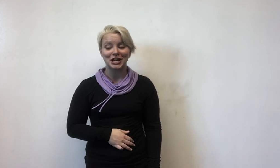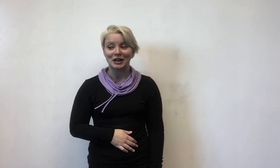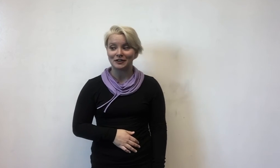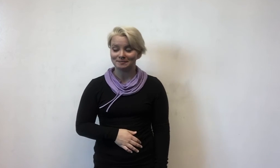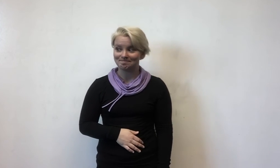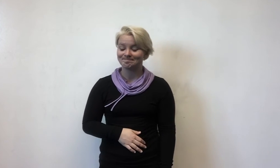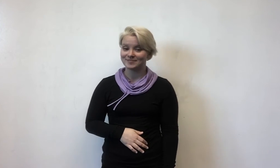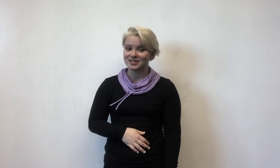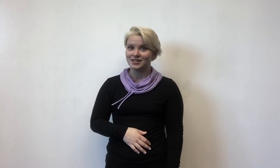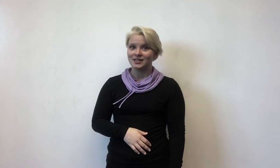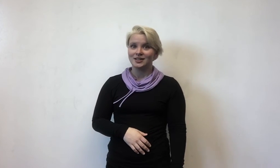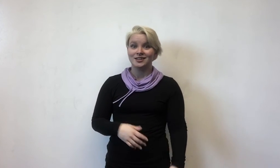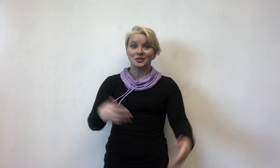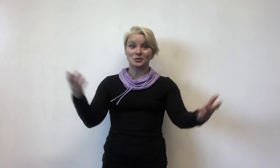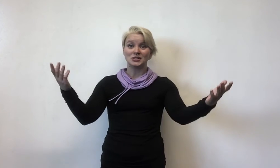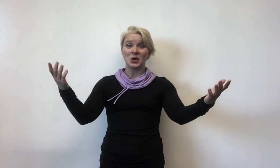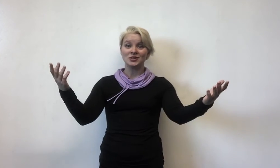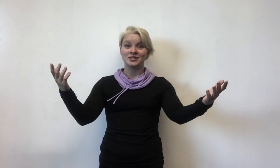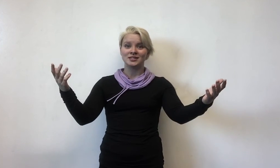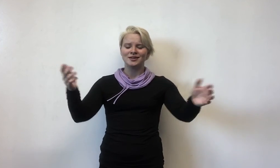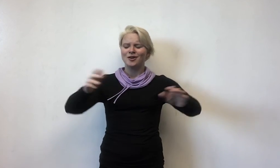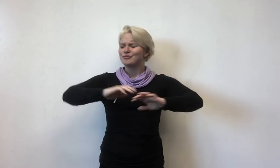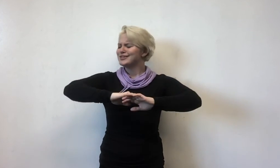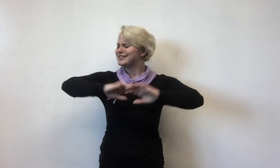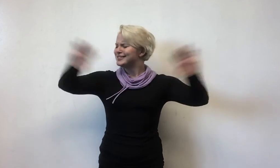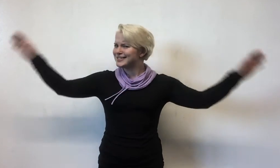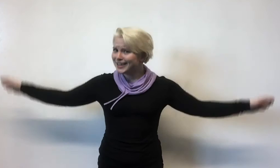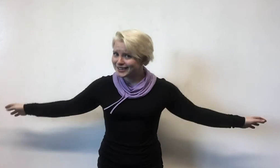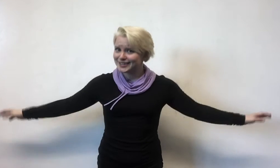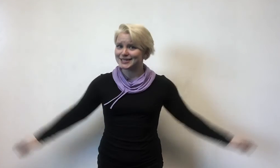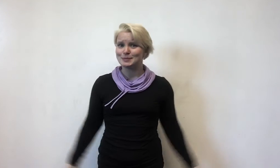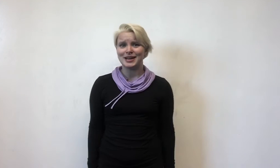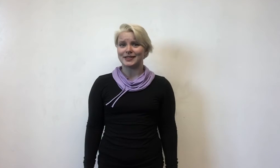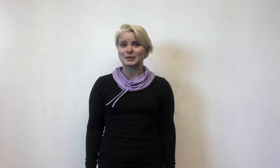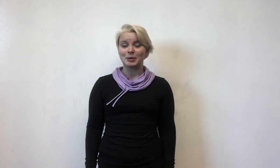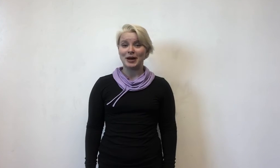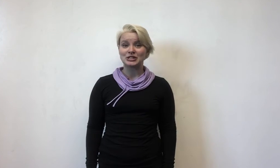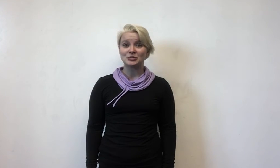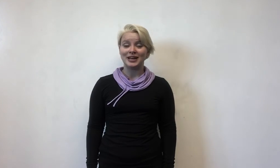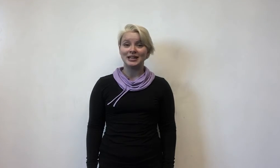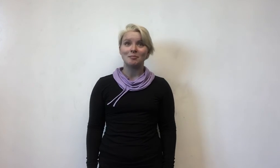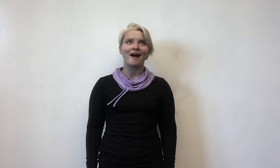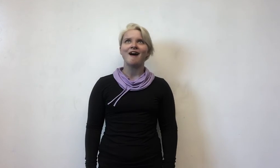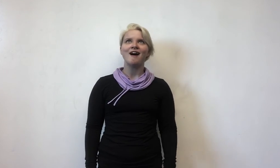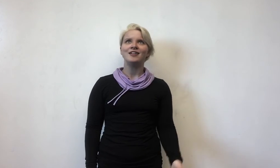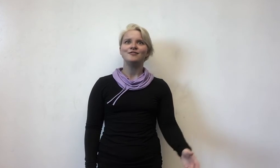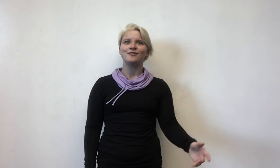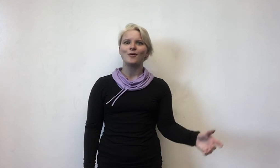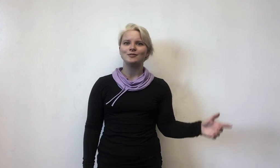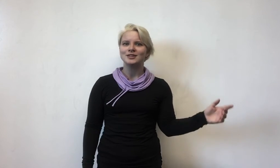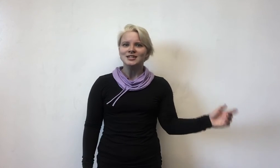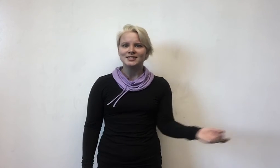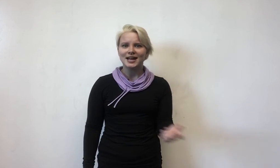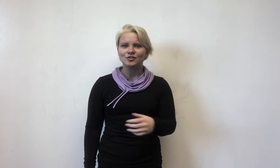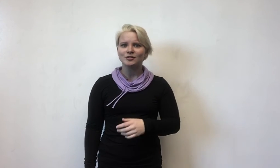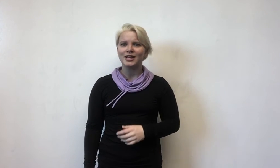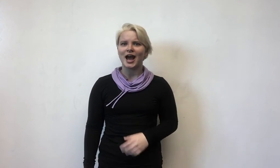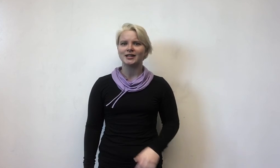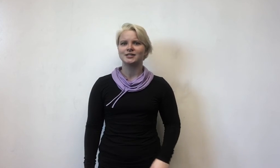either. The results? Ridiculous myths perpetuated by uninformed, sexually active